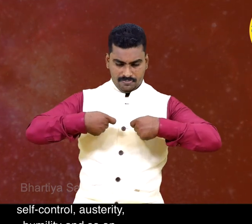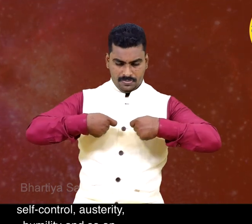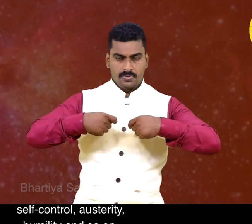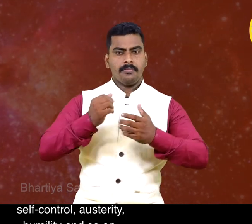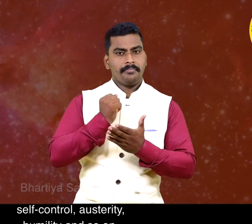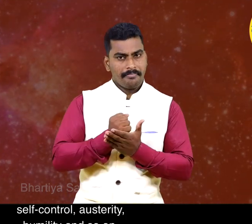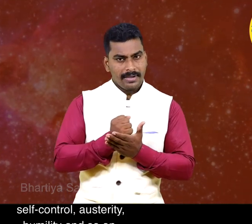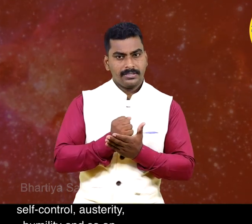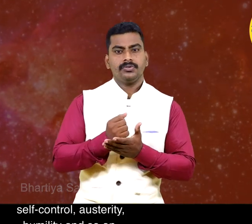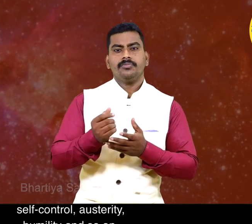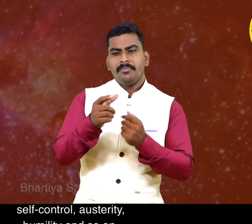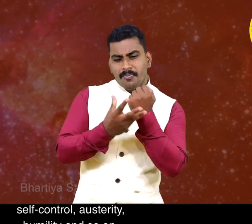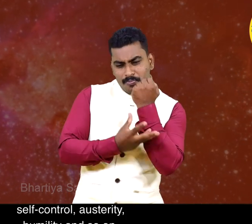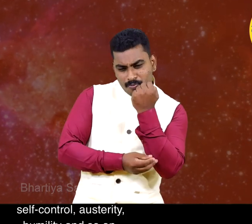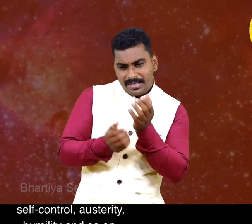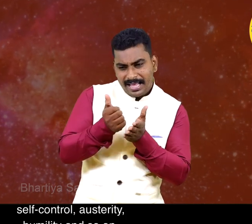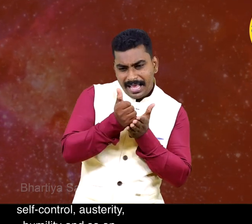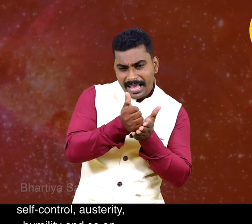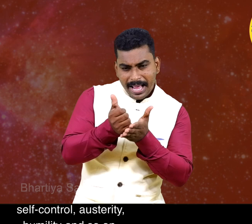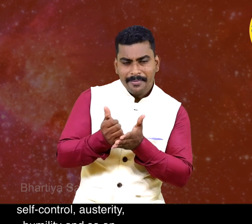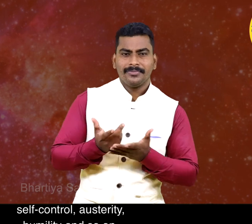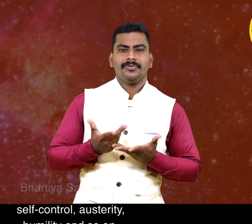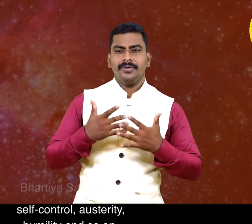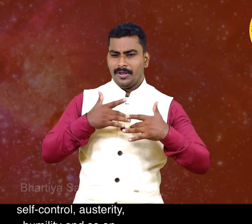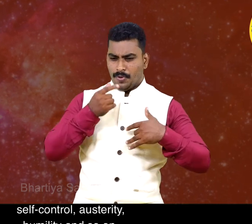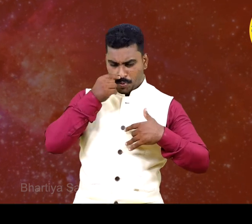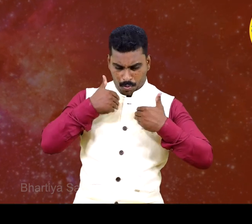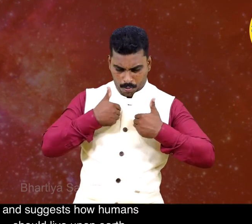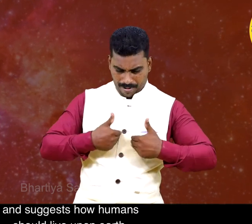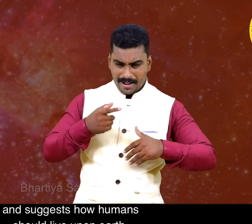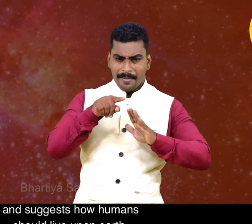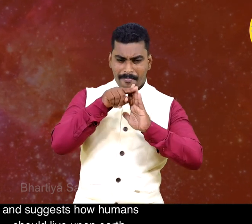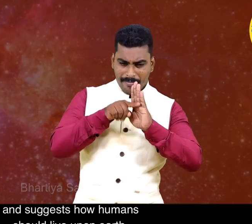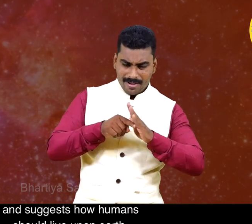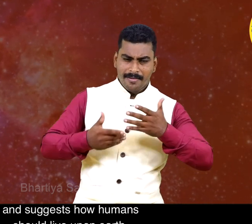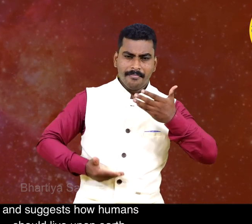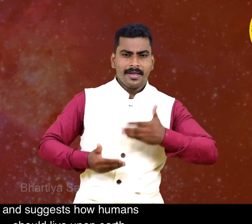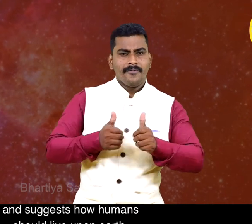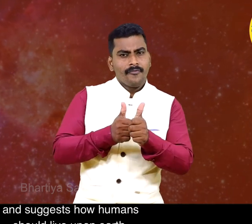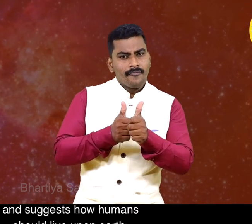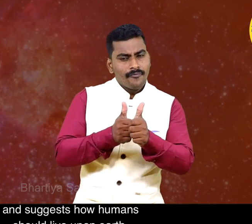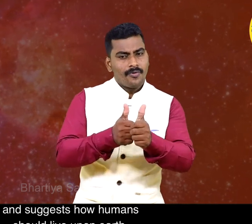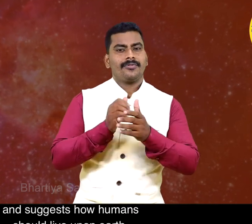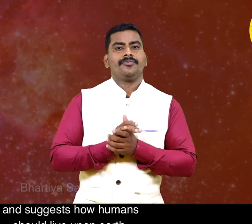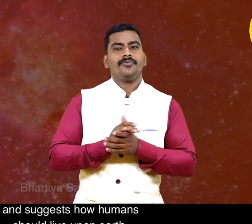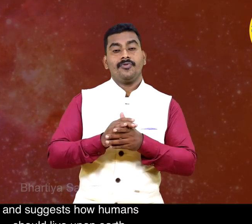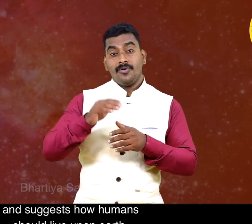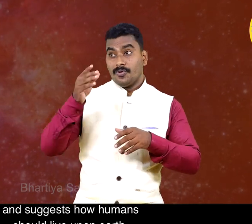austerity, humility, and so on, and suggests how humans should